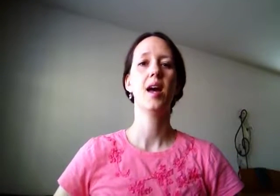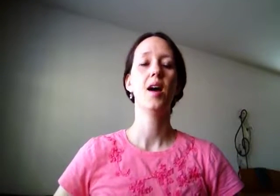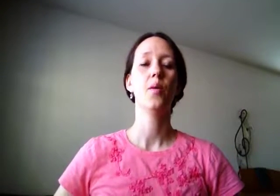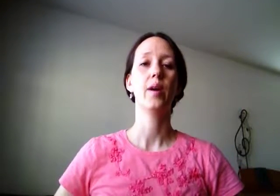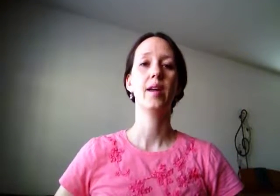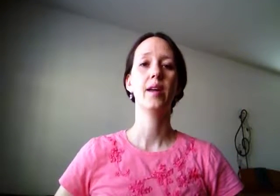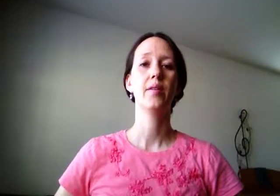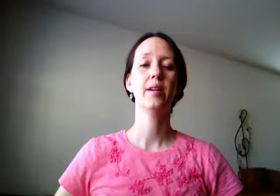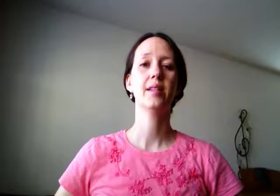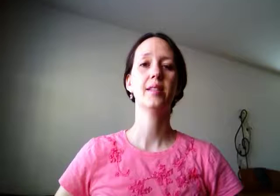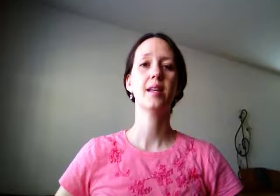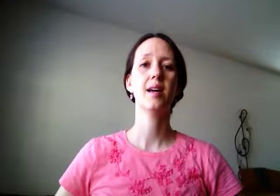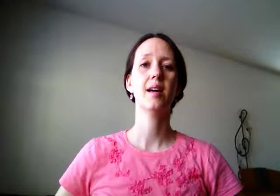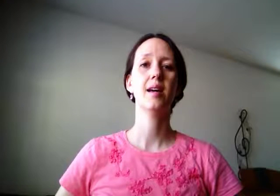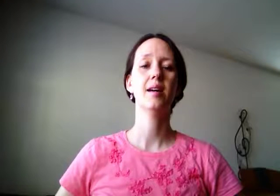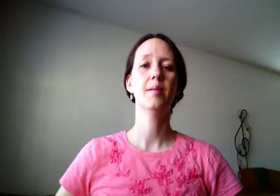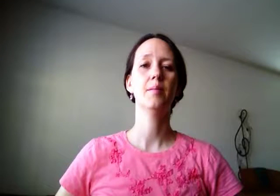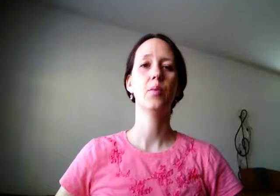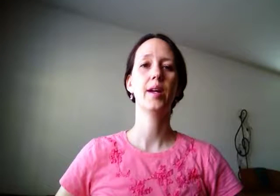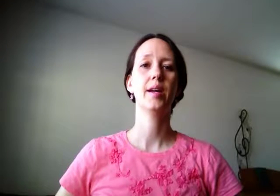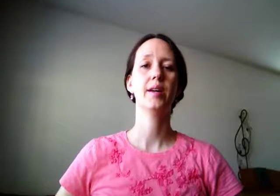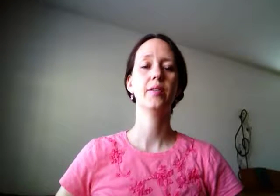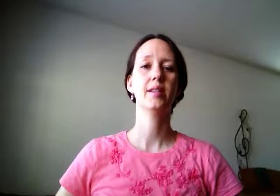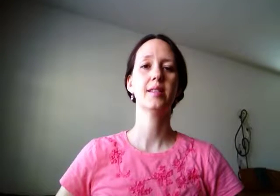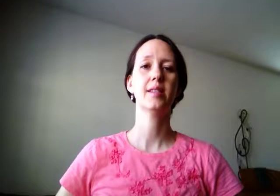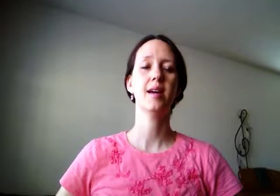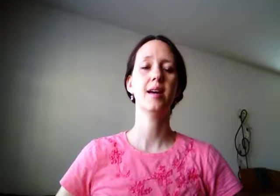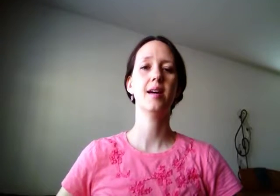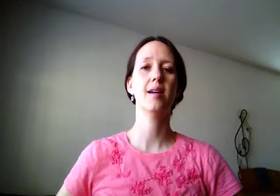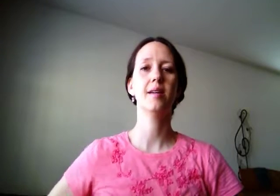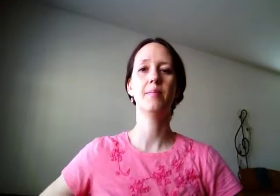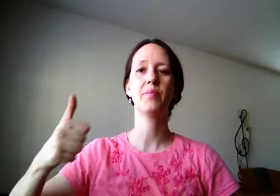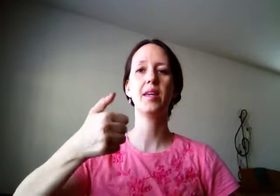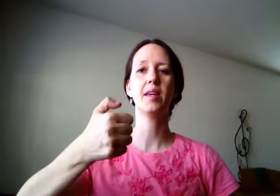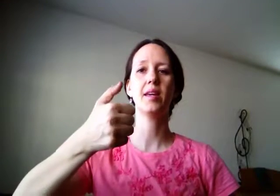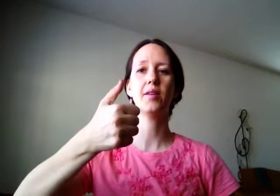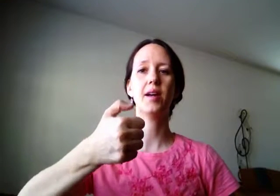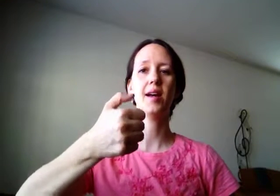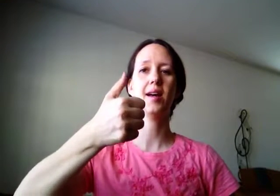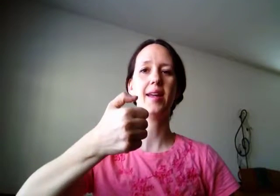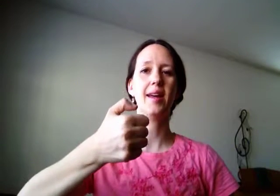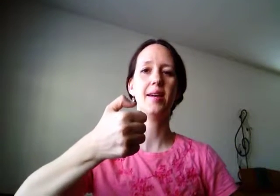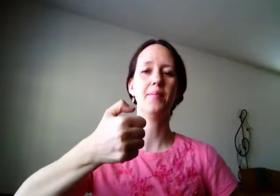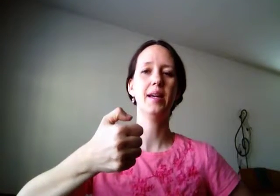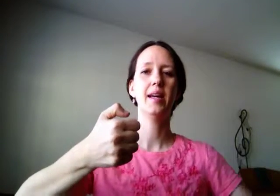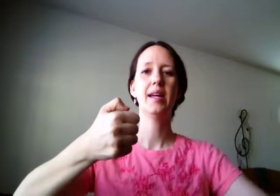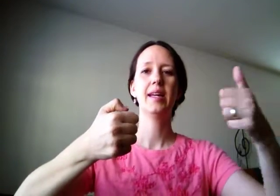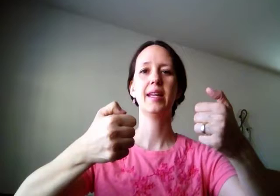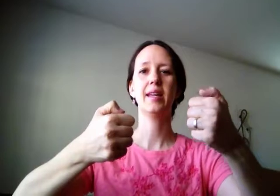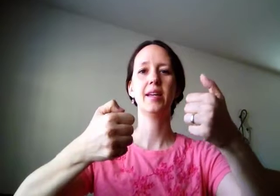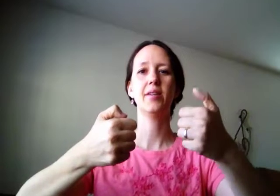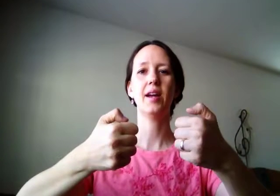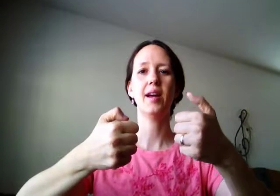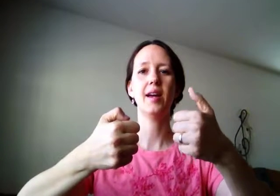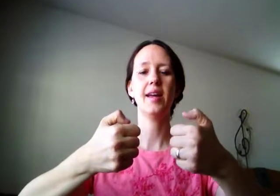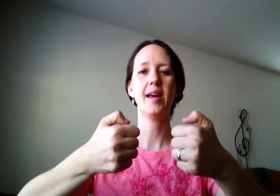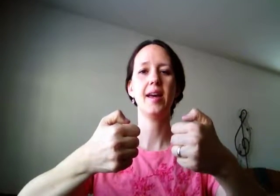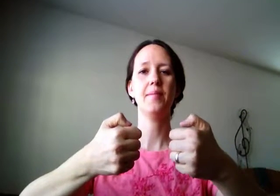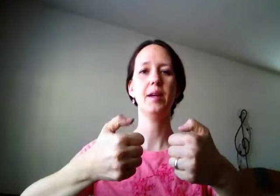Where is thumb? Where is thumb? Here I am. Here I am.